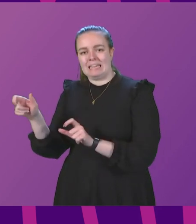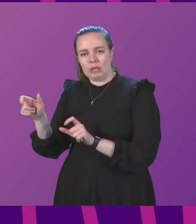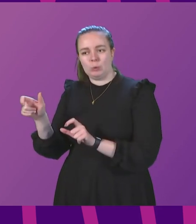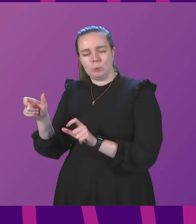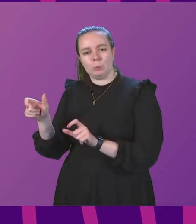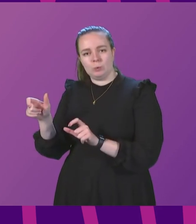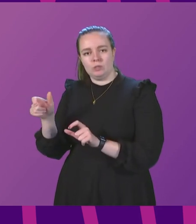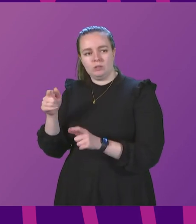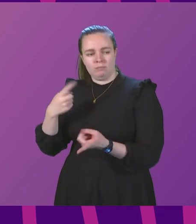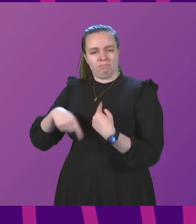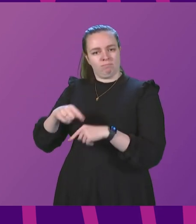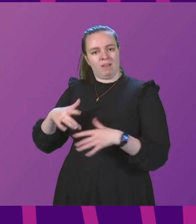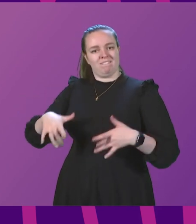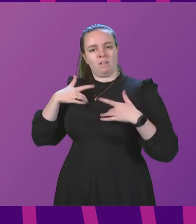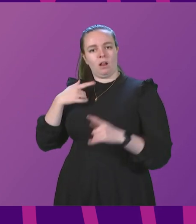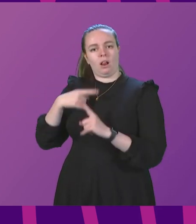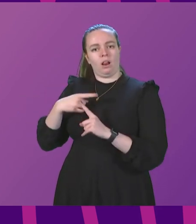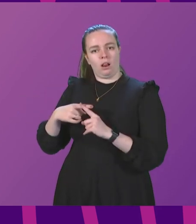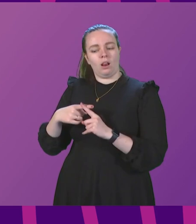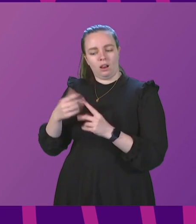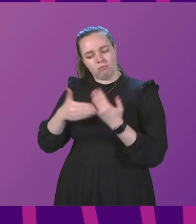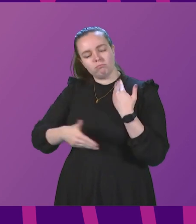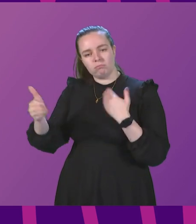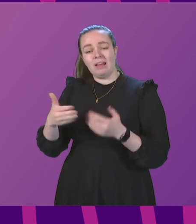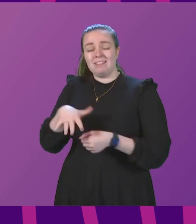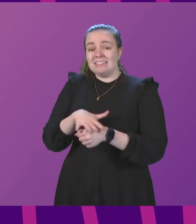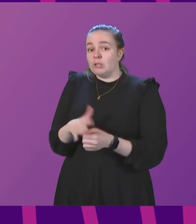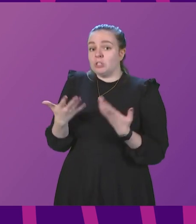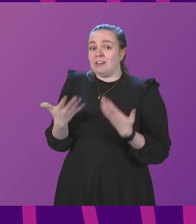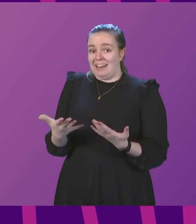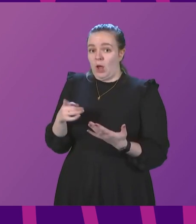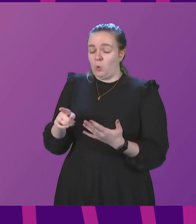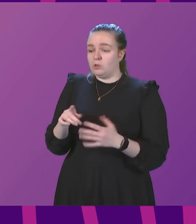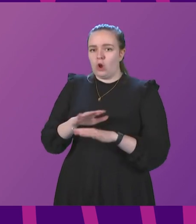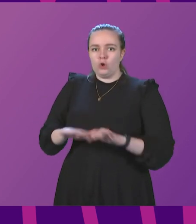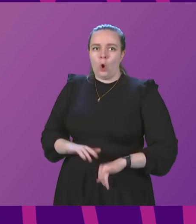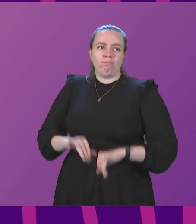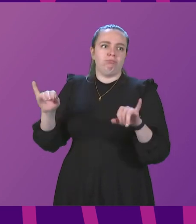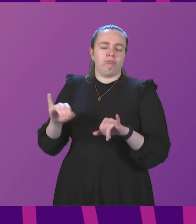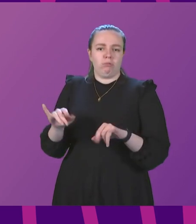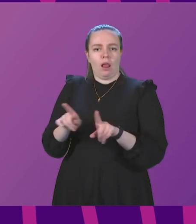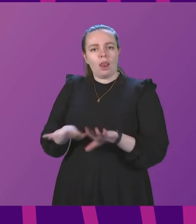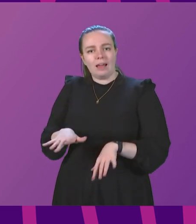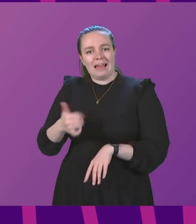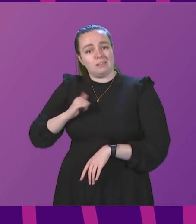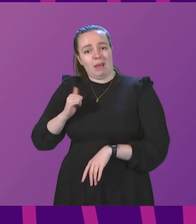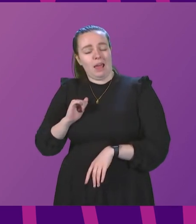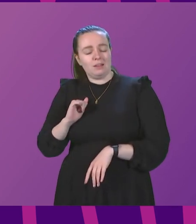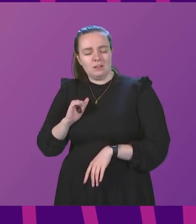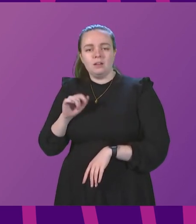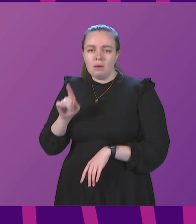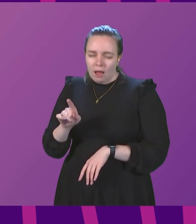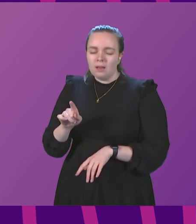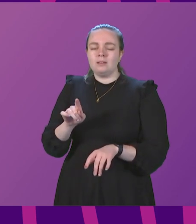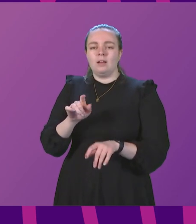us grounds for optimism. The situation we are in now is certainly much less severe than we had thought it might be. That said, case